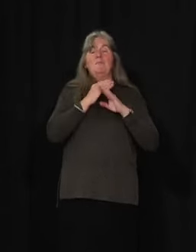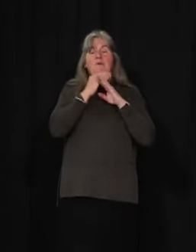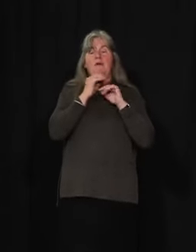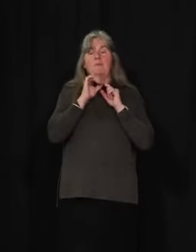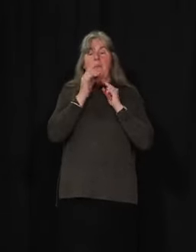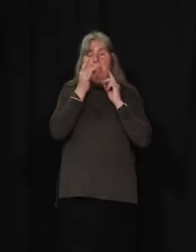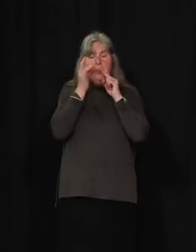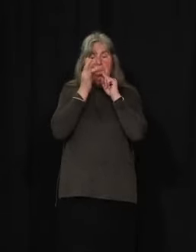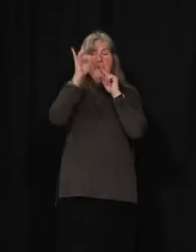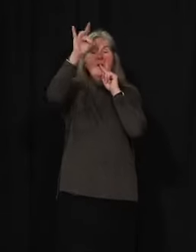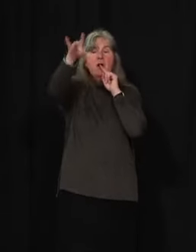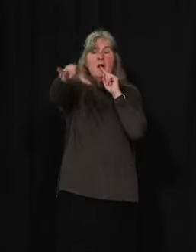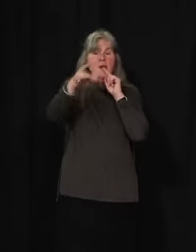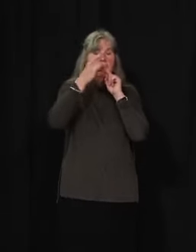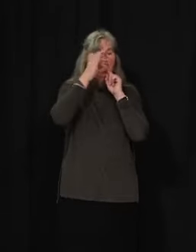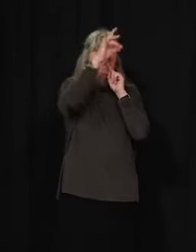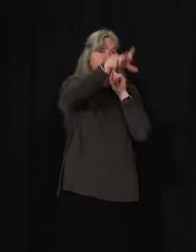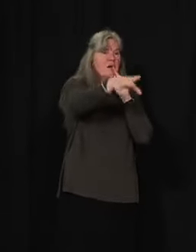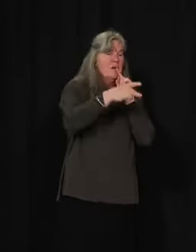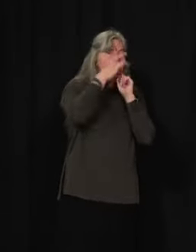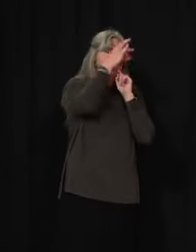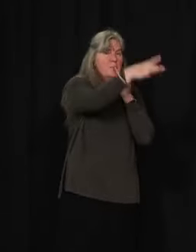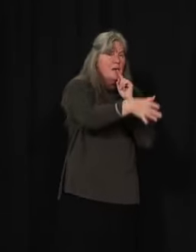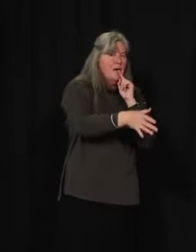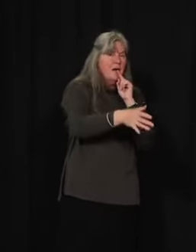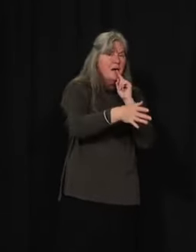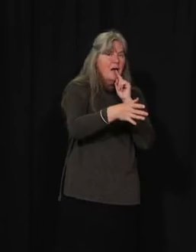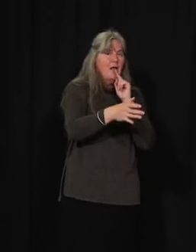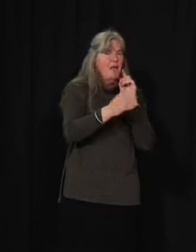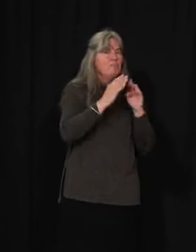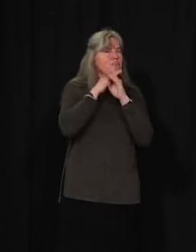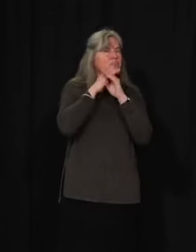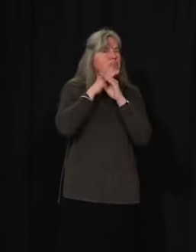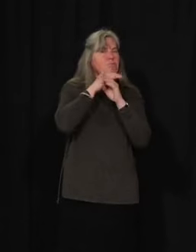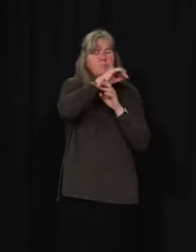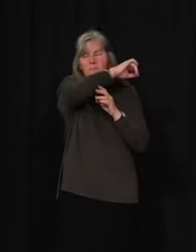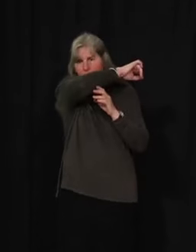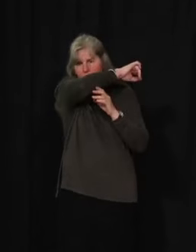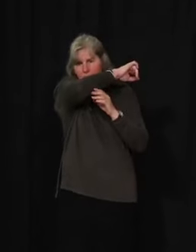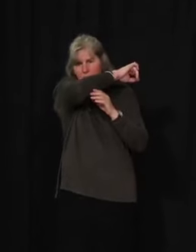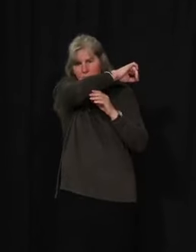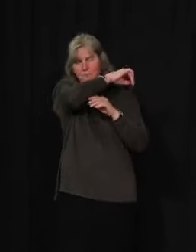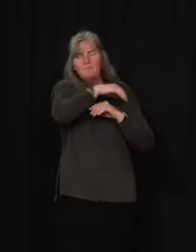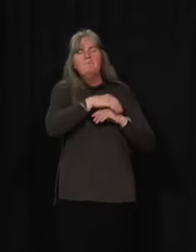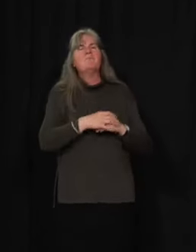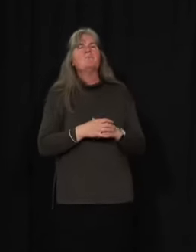droplets or coughing. It's very important that